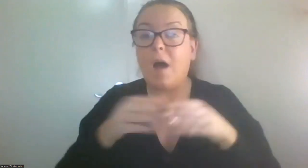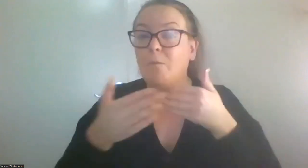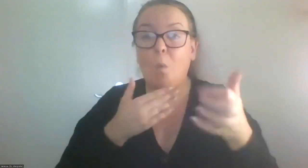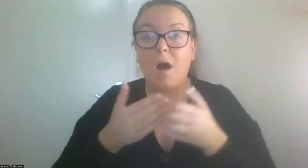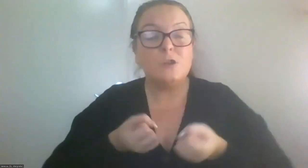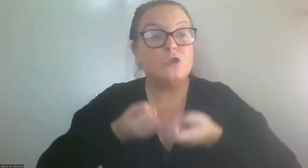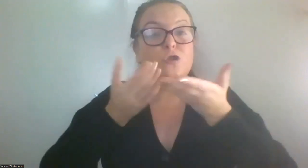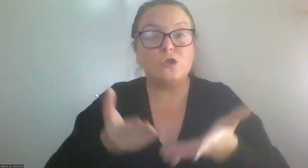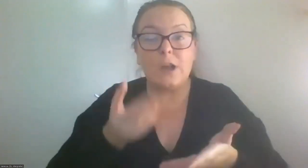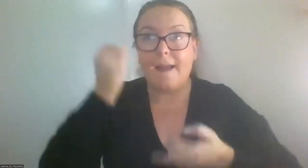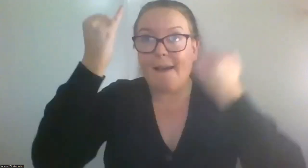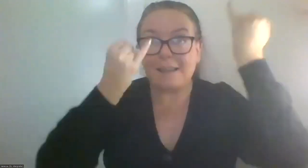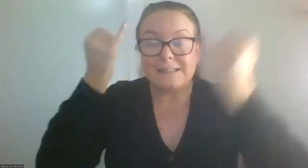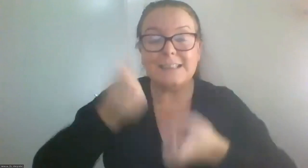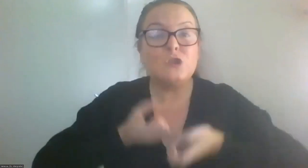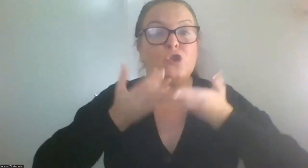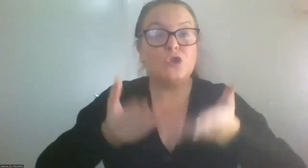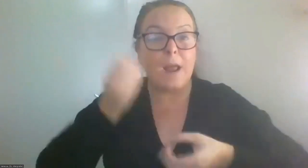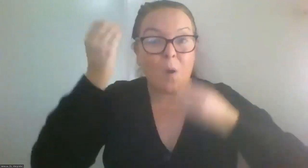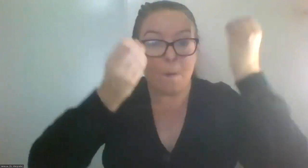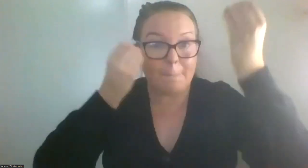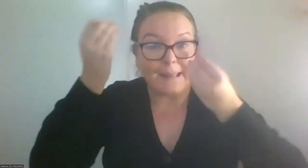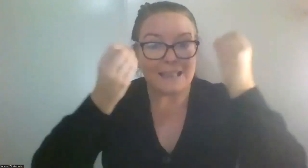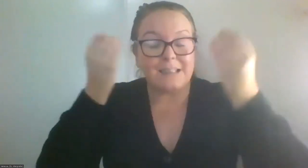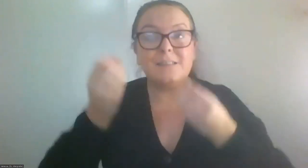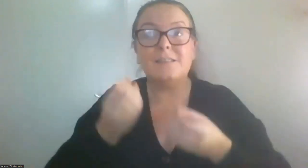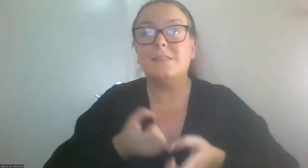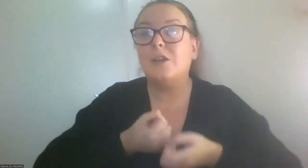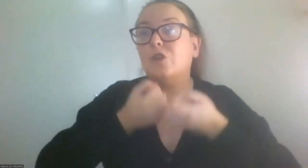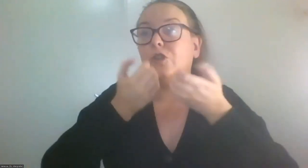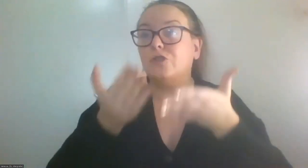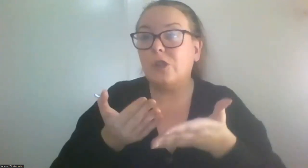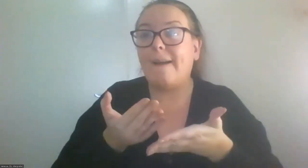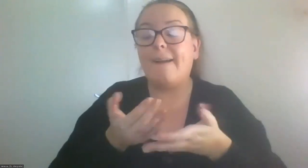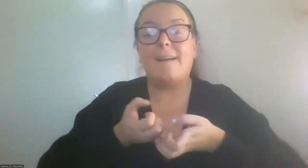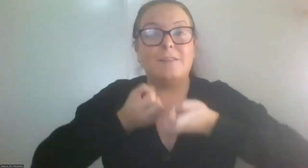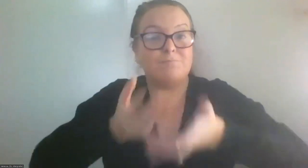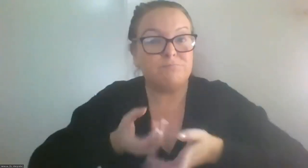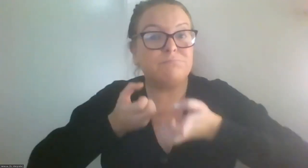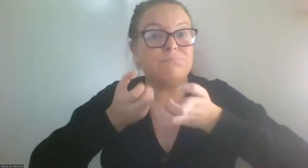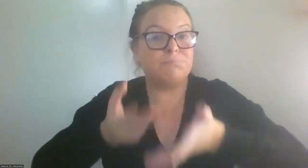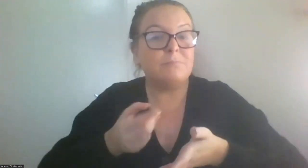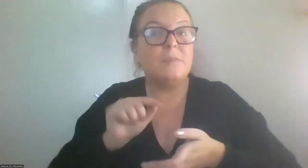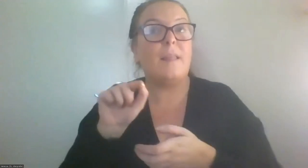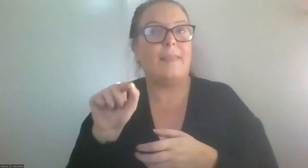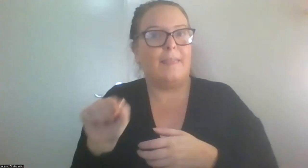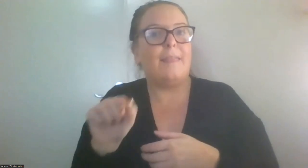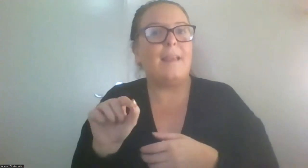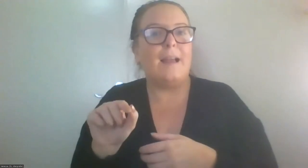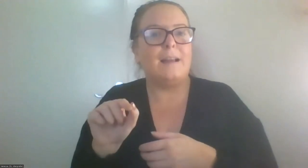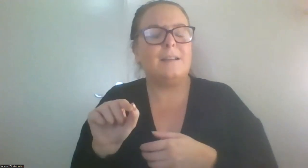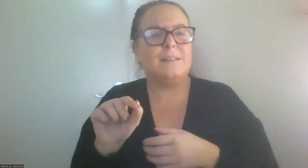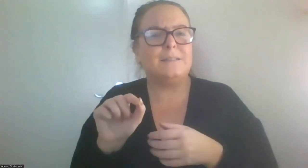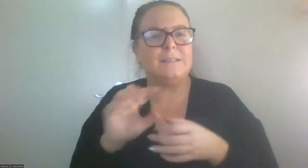experiences, from my experience, which in itself contributes to the research